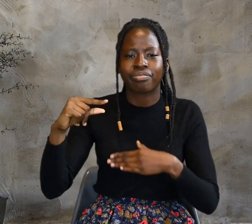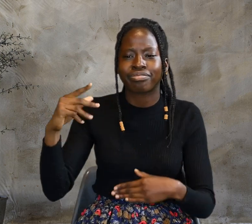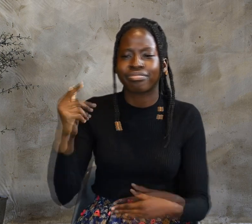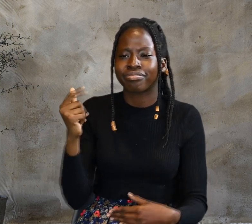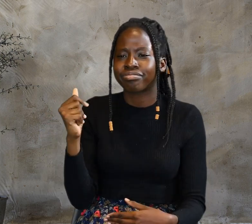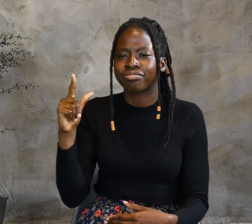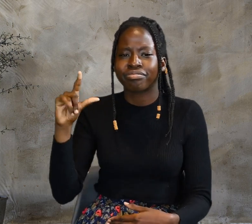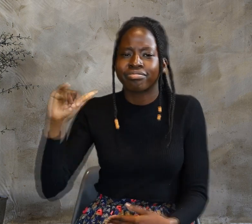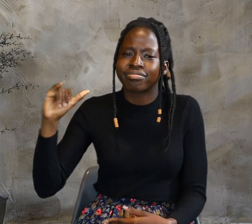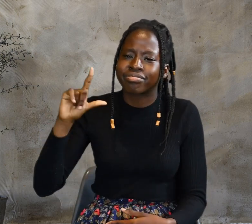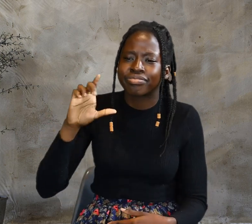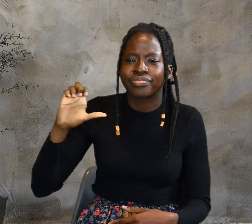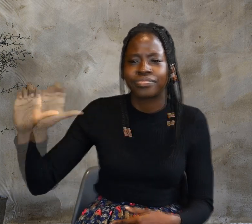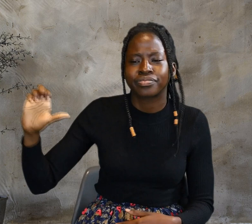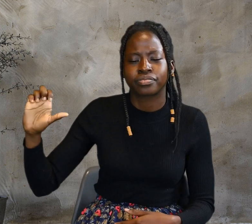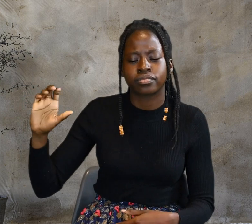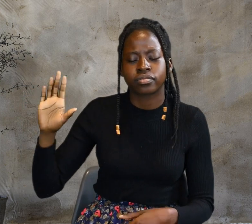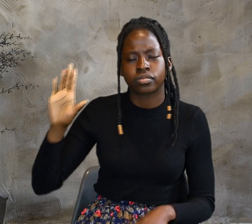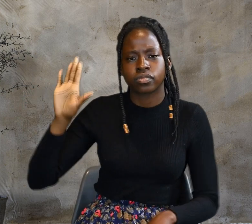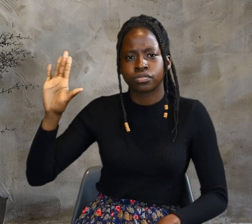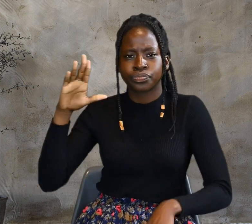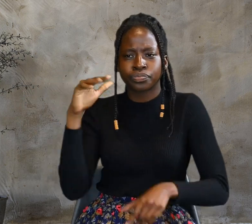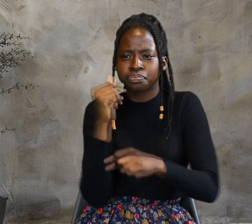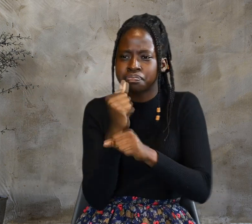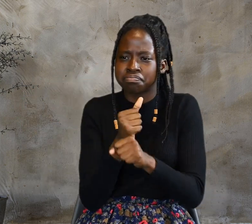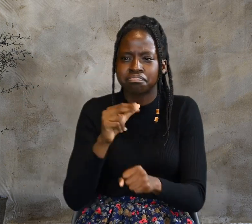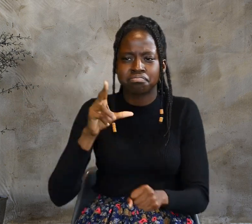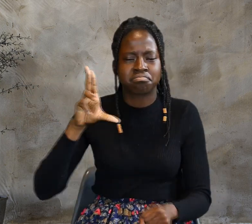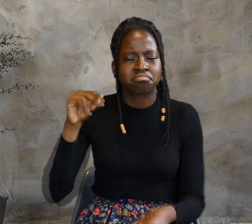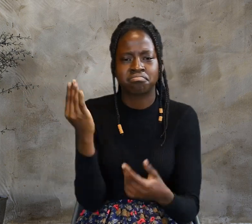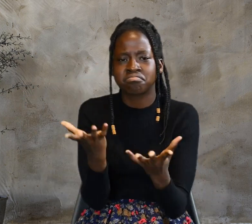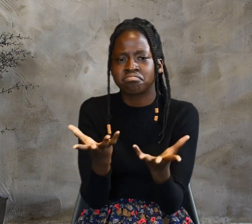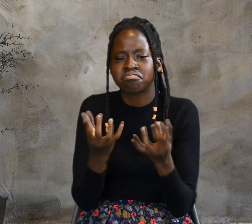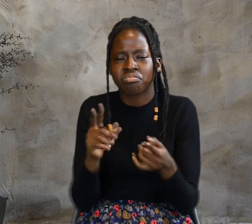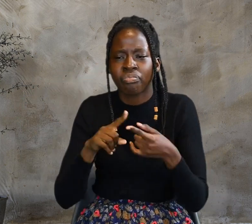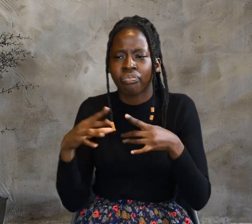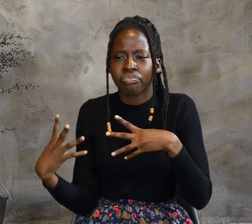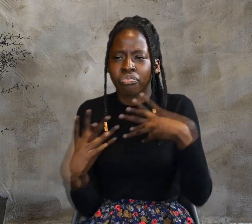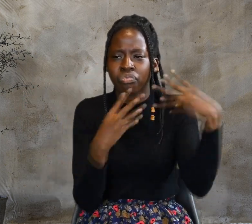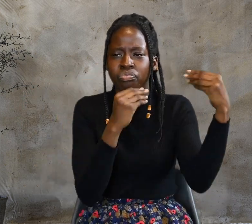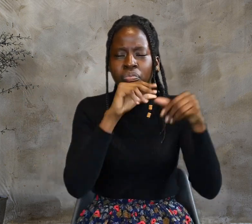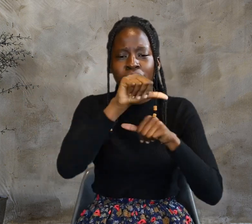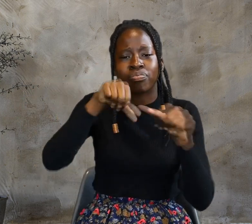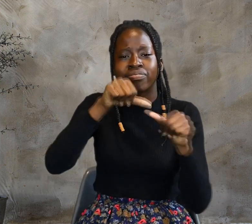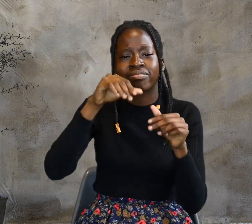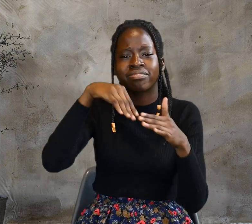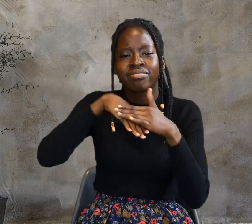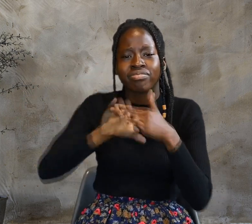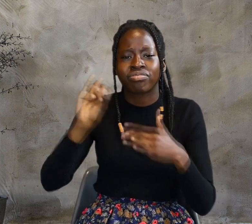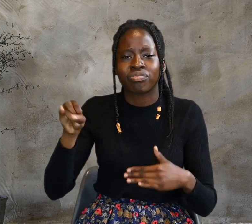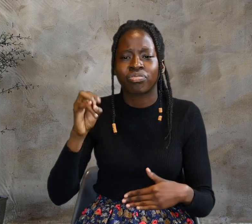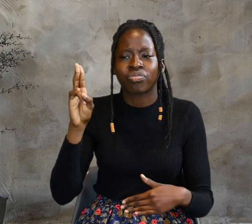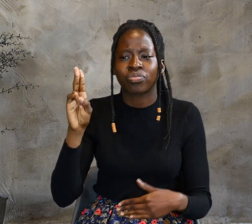around in Galilee. He did not want to go about in Judea